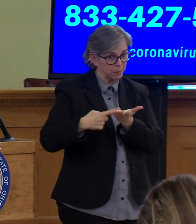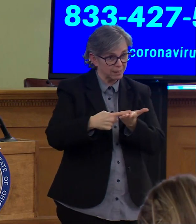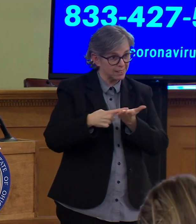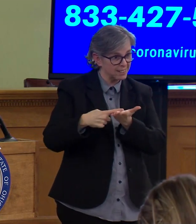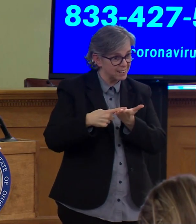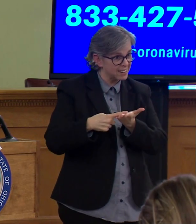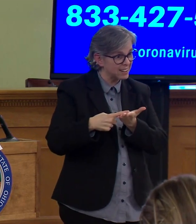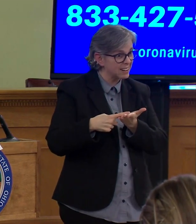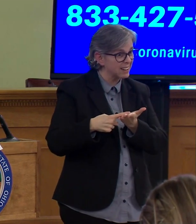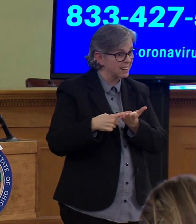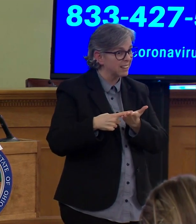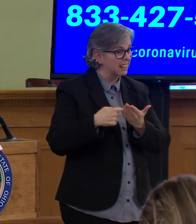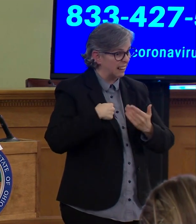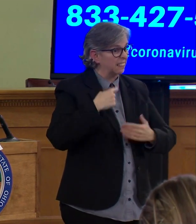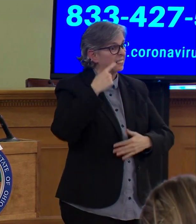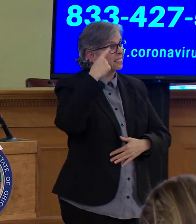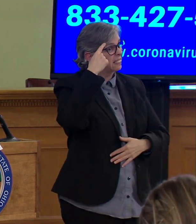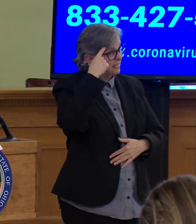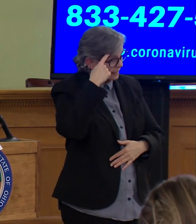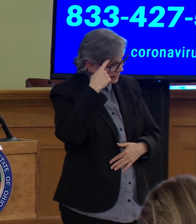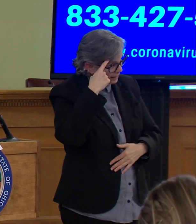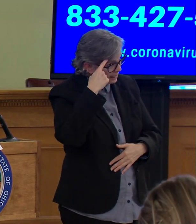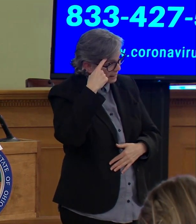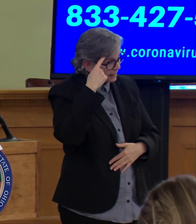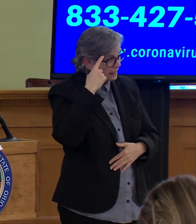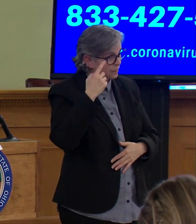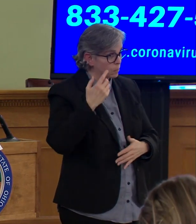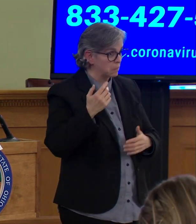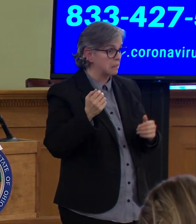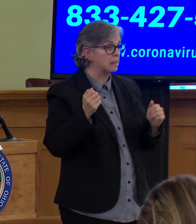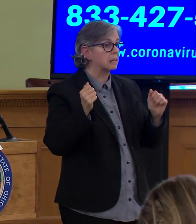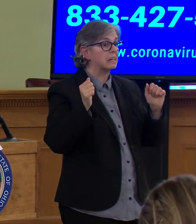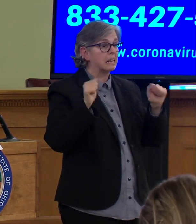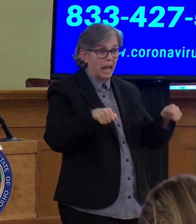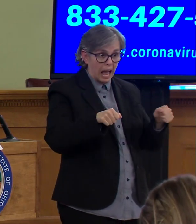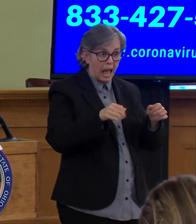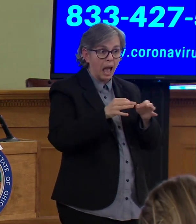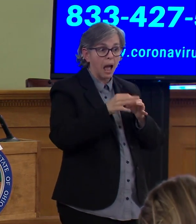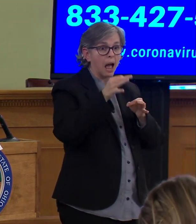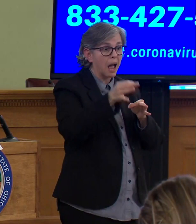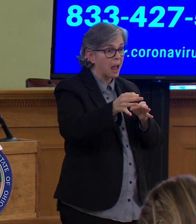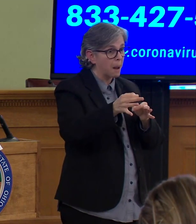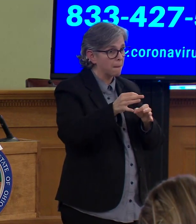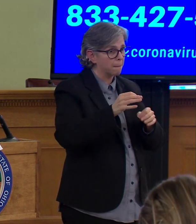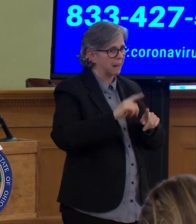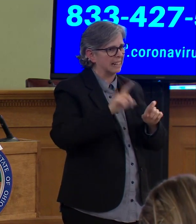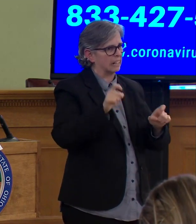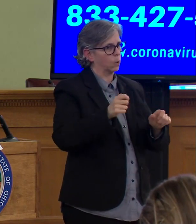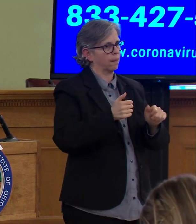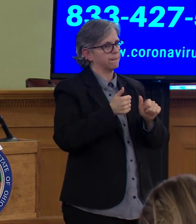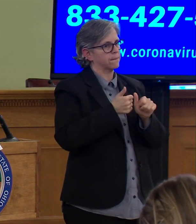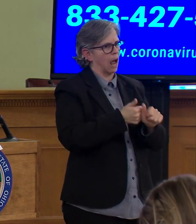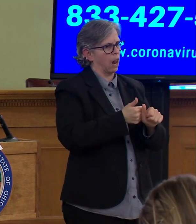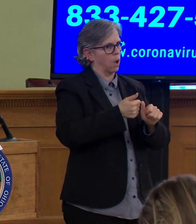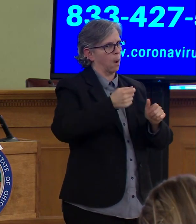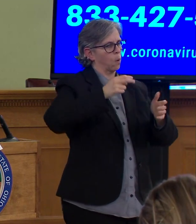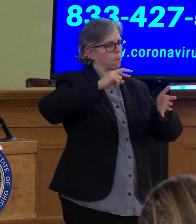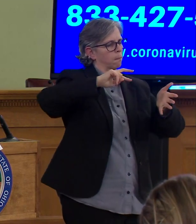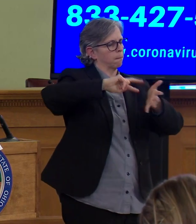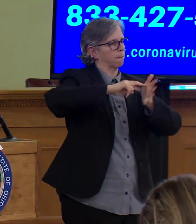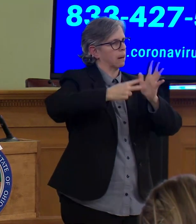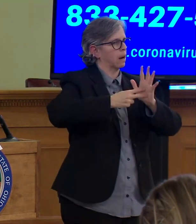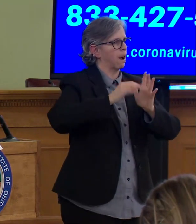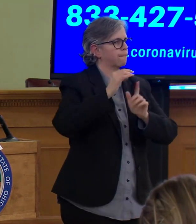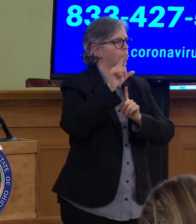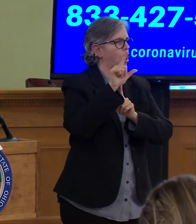But I think we all know that was not the intent of what the law says. That was not what was envisioned, although